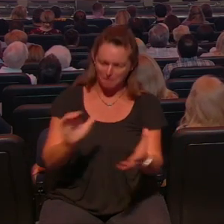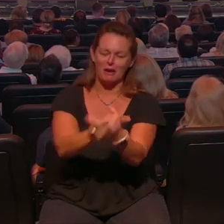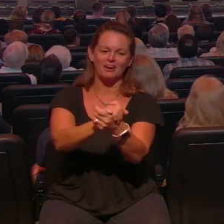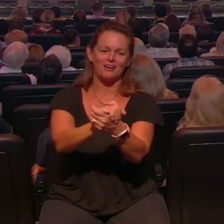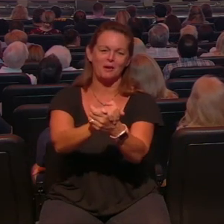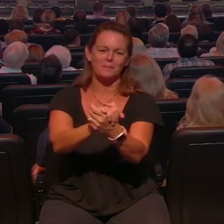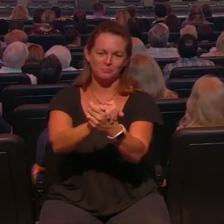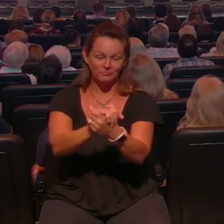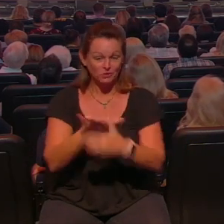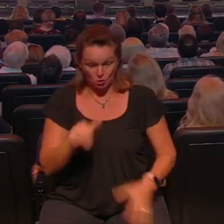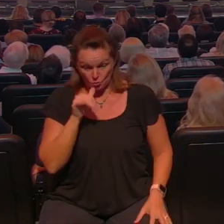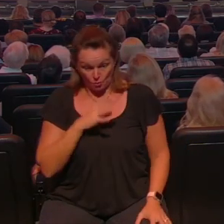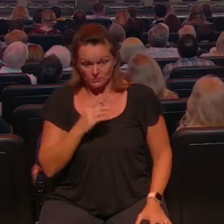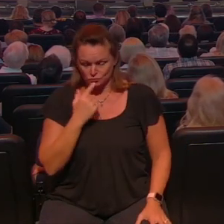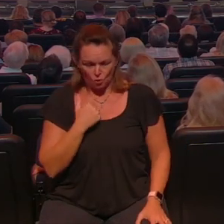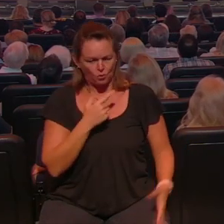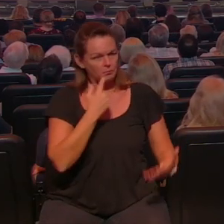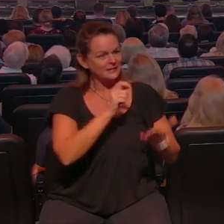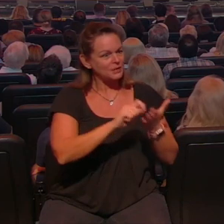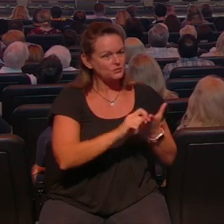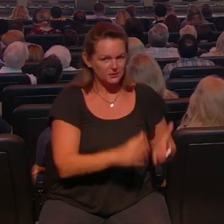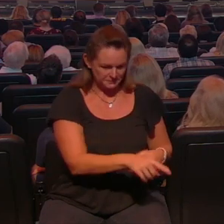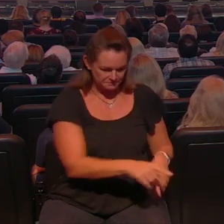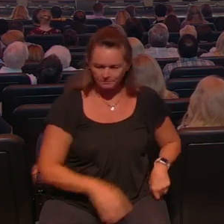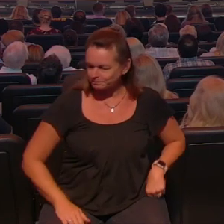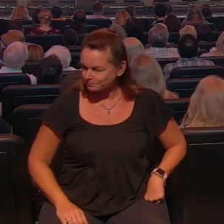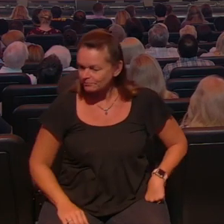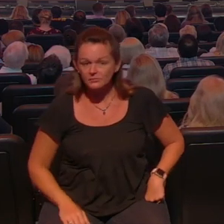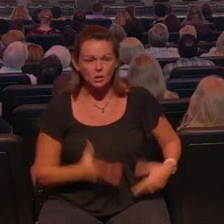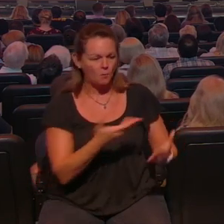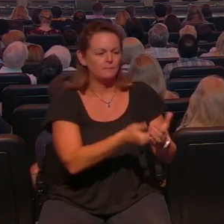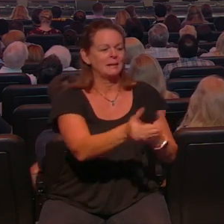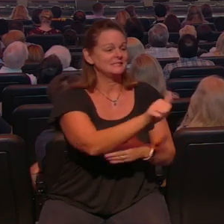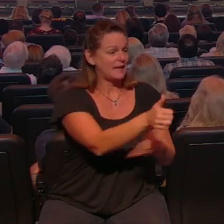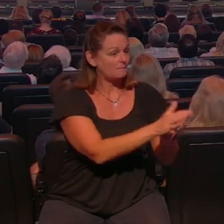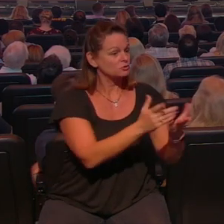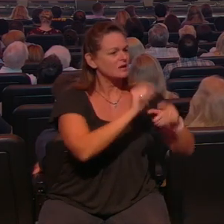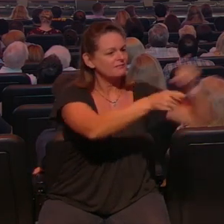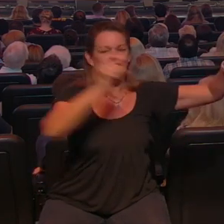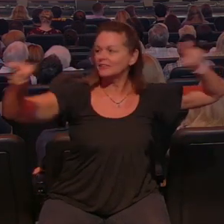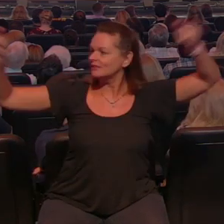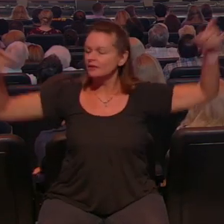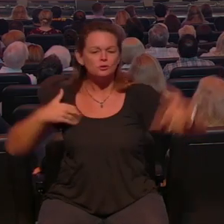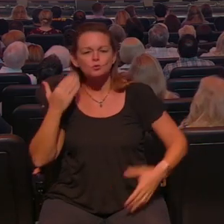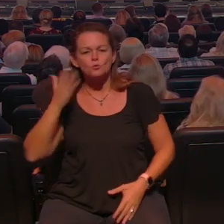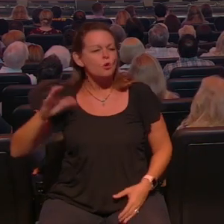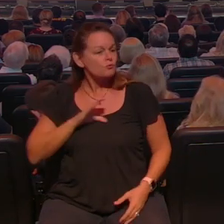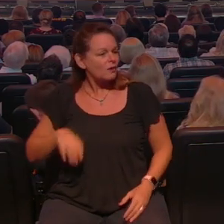so she's telling our receptionist this and then she said so I want to buy 10 books for my friends that don't know Christ so she goes down to the